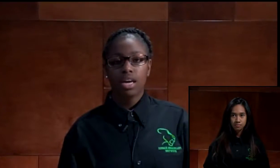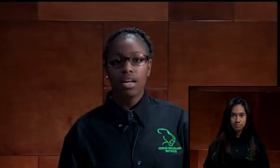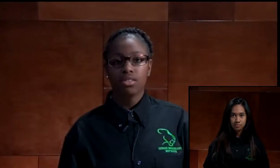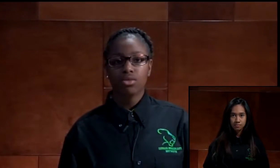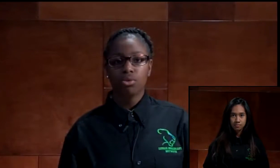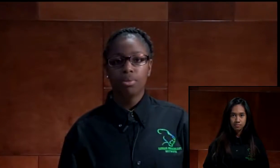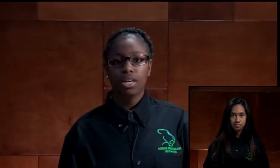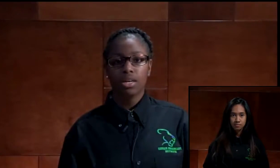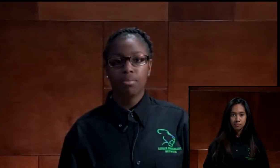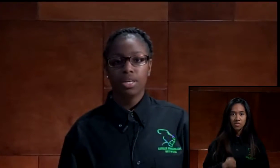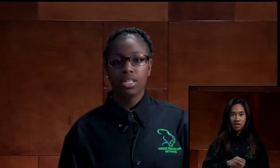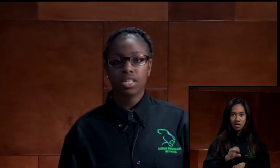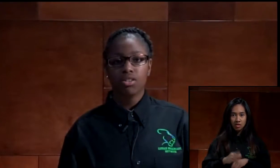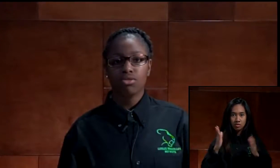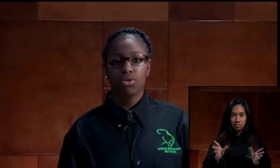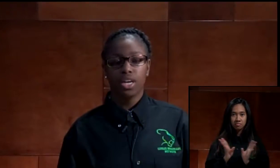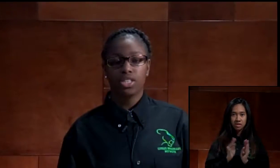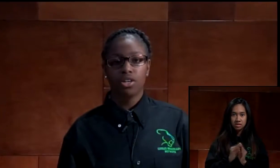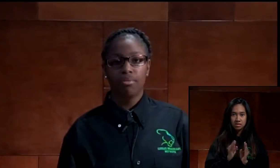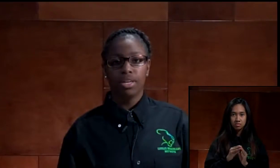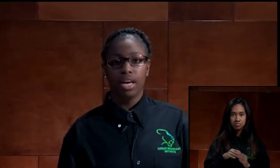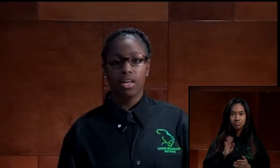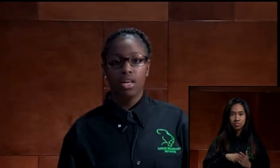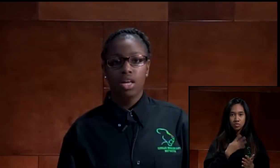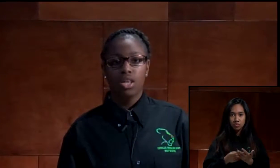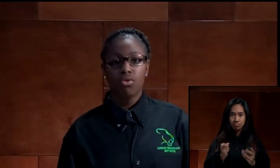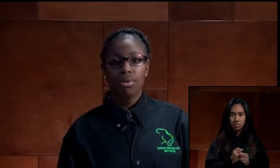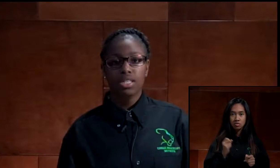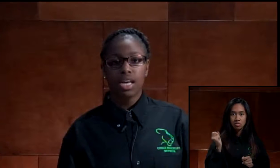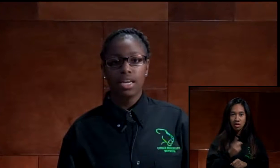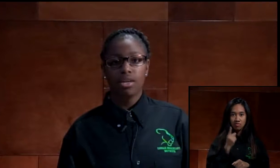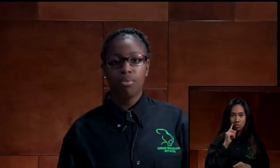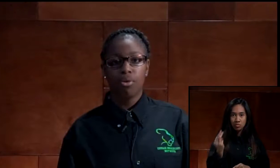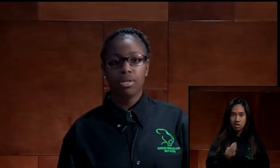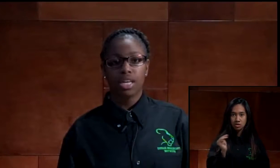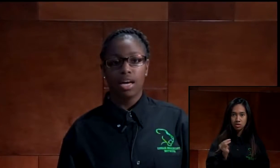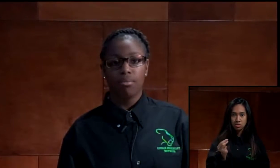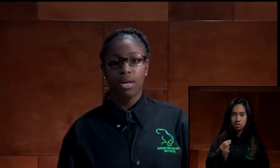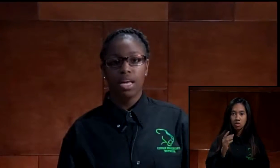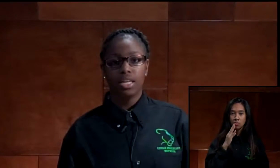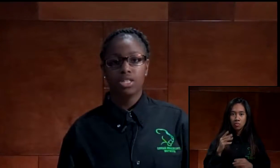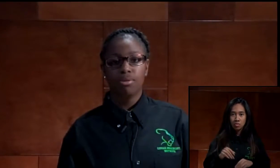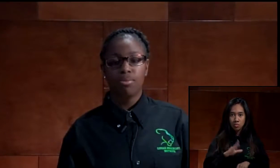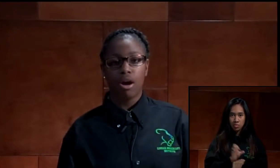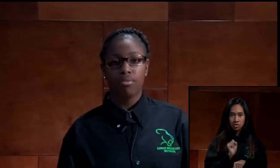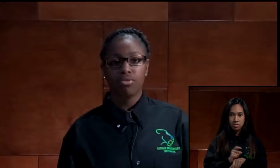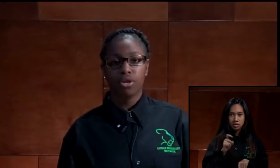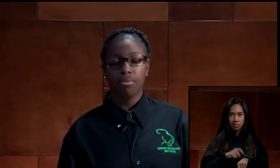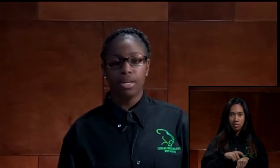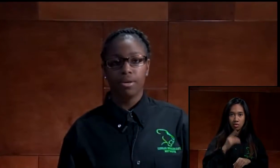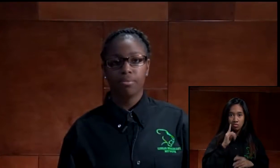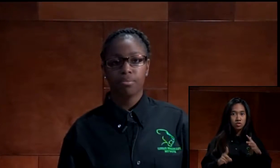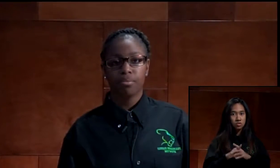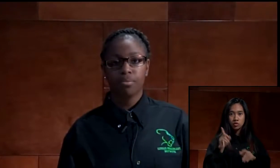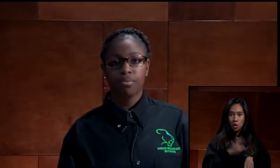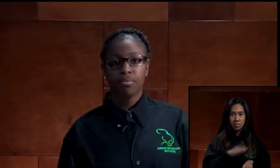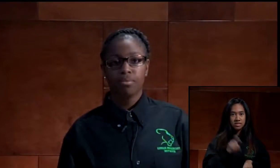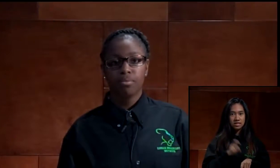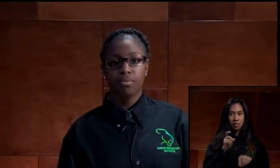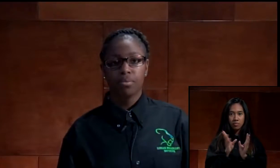The counselors will begin completing schedules for next year on Monday. You will be assigned an appointment time and need to be prompt for your meeting.